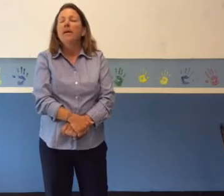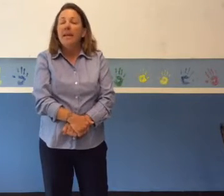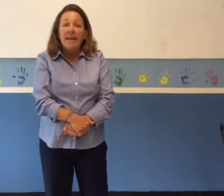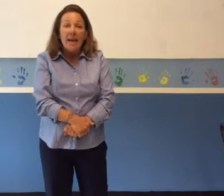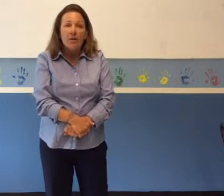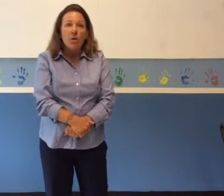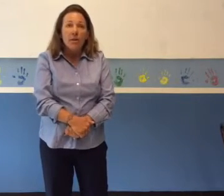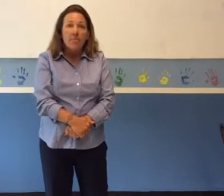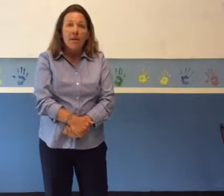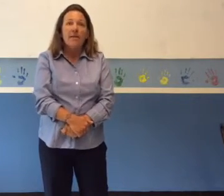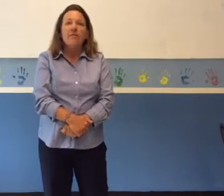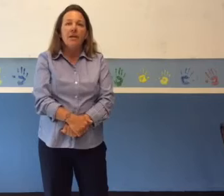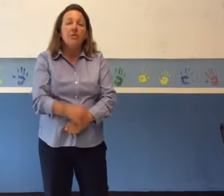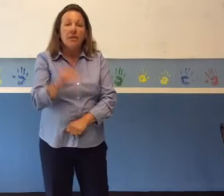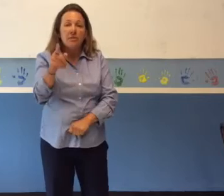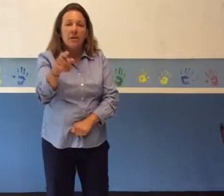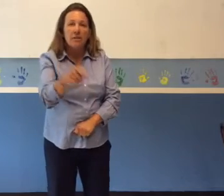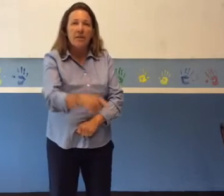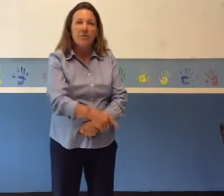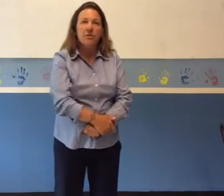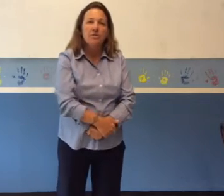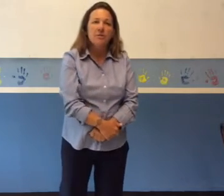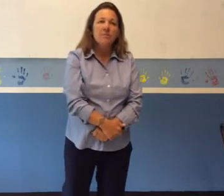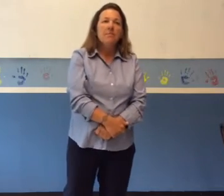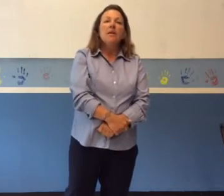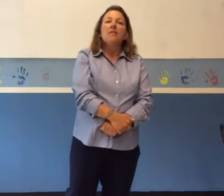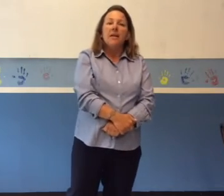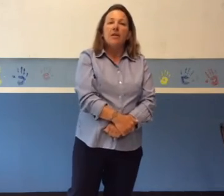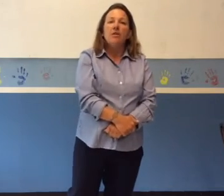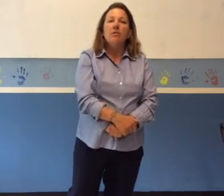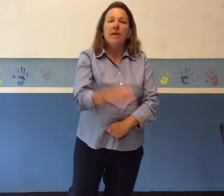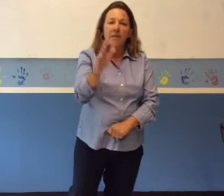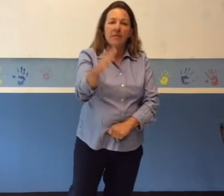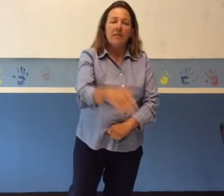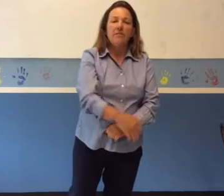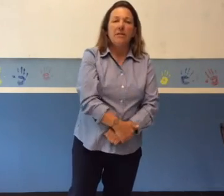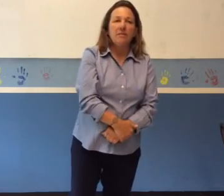and gain our competitive edge against other nations. Thank you. Have a nice evening. evening. a